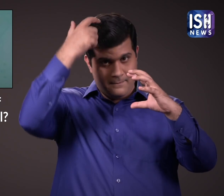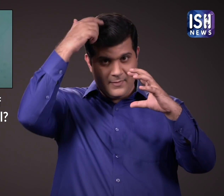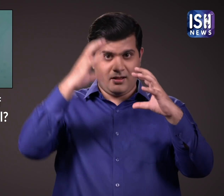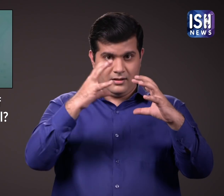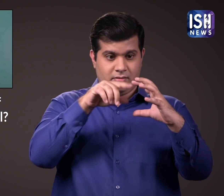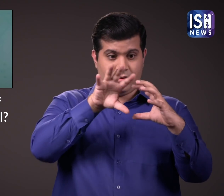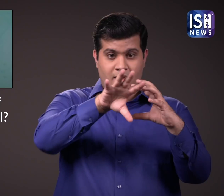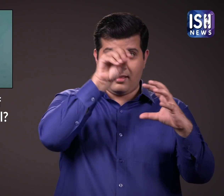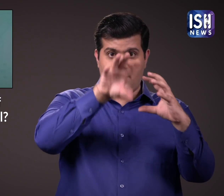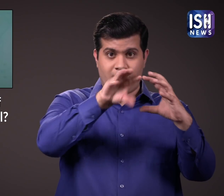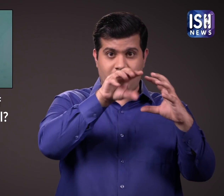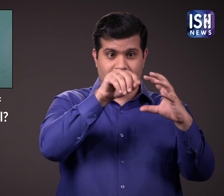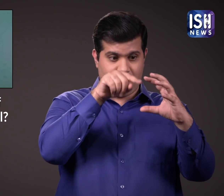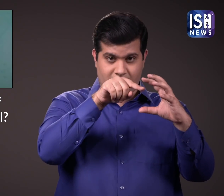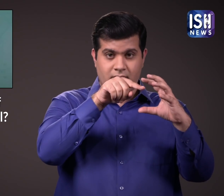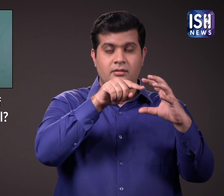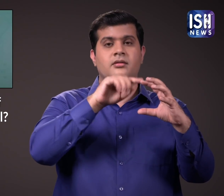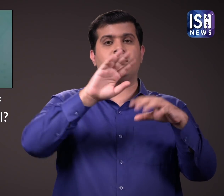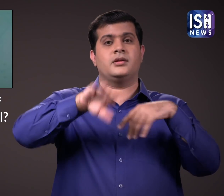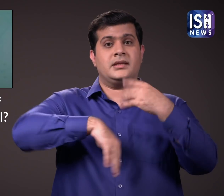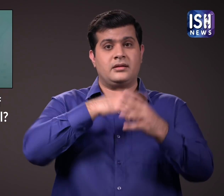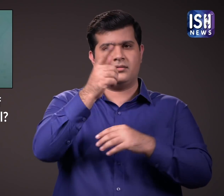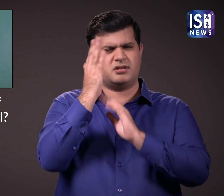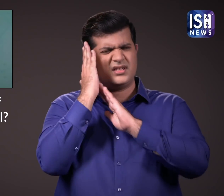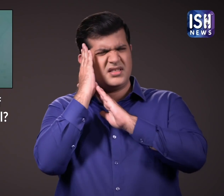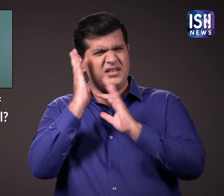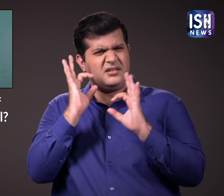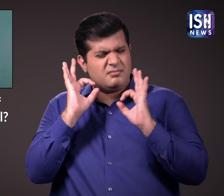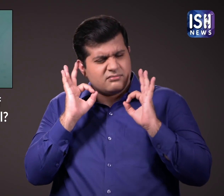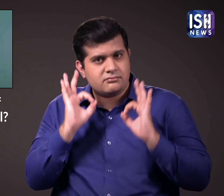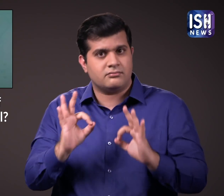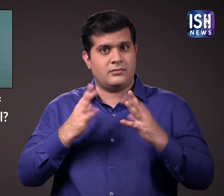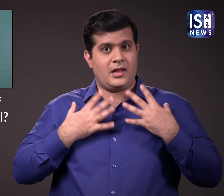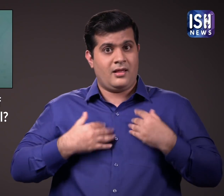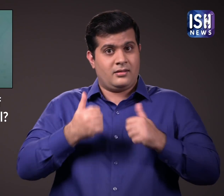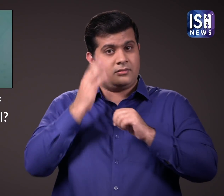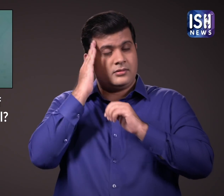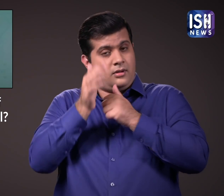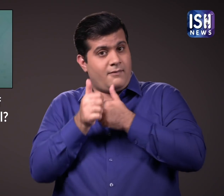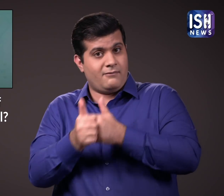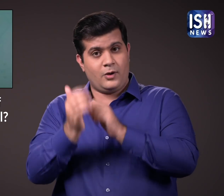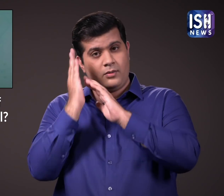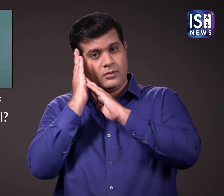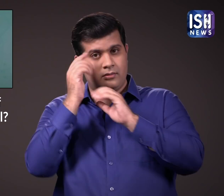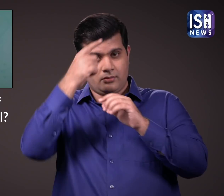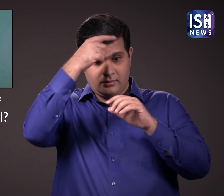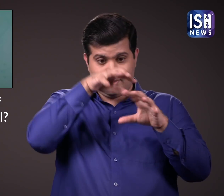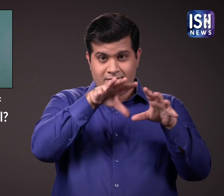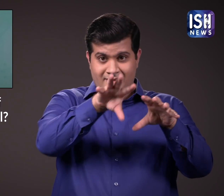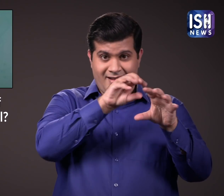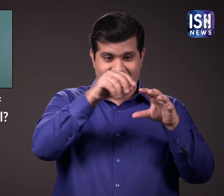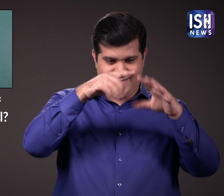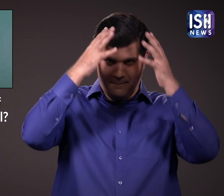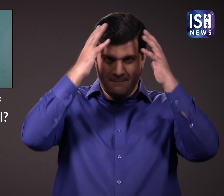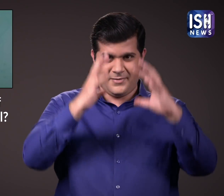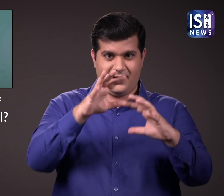It goes to the brain and when you sleep well, this